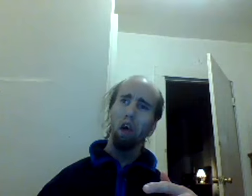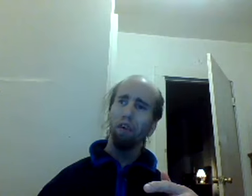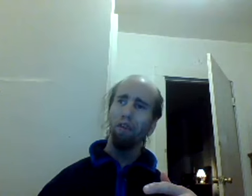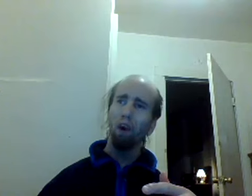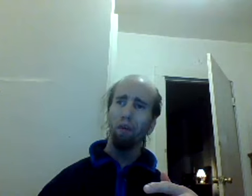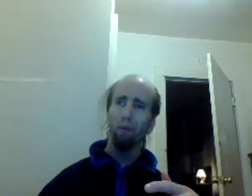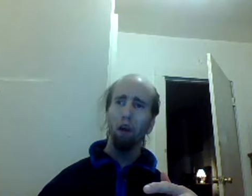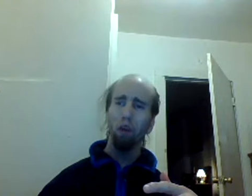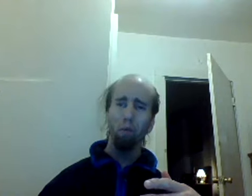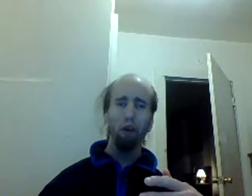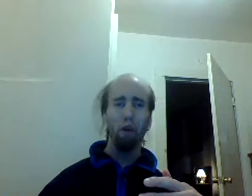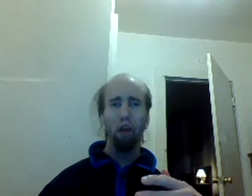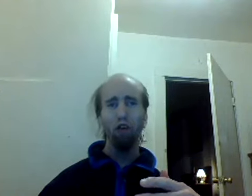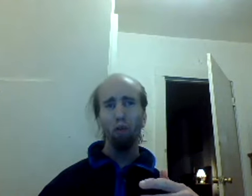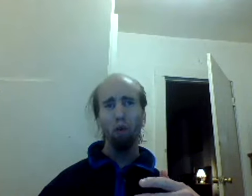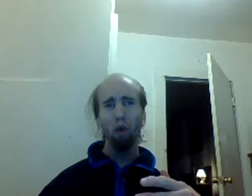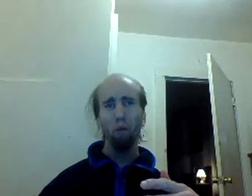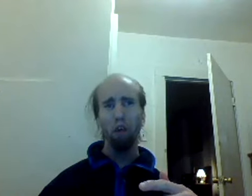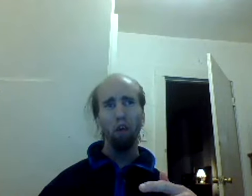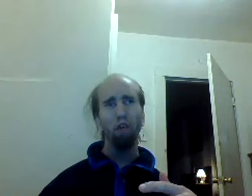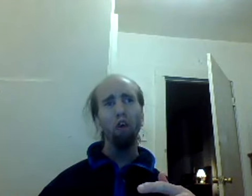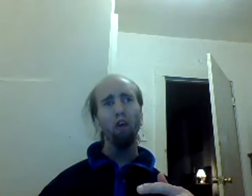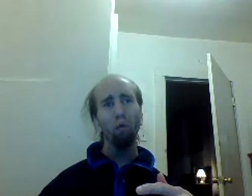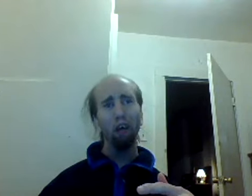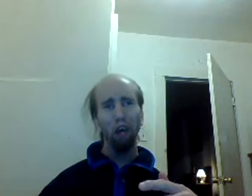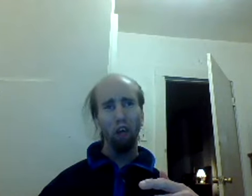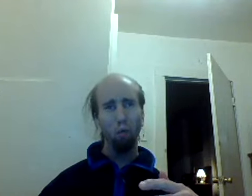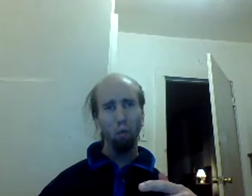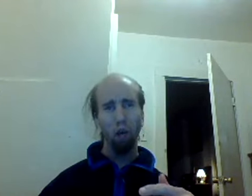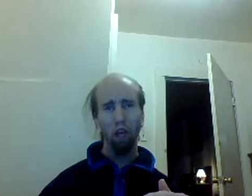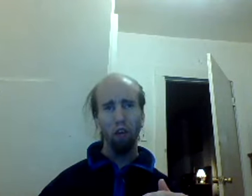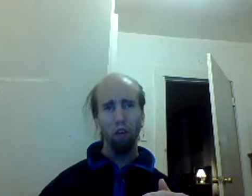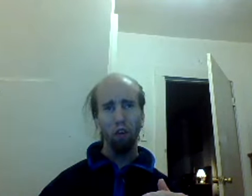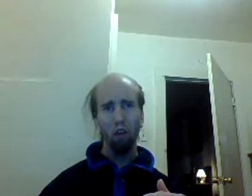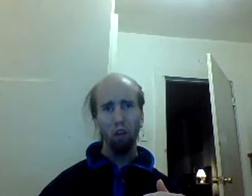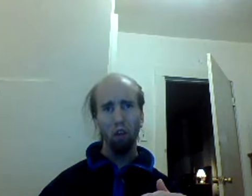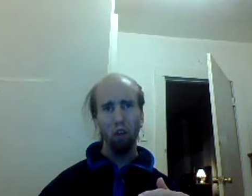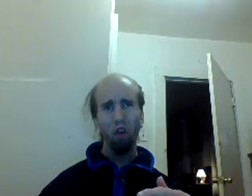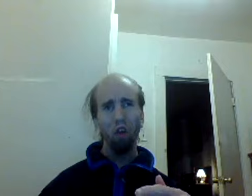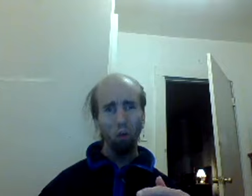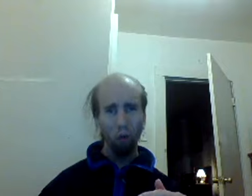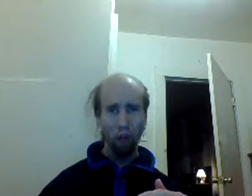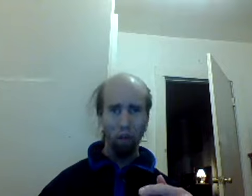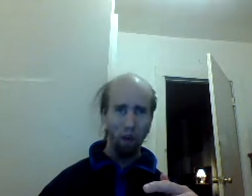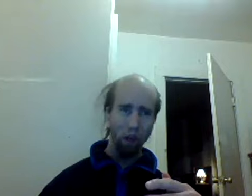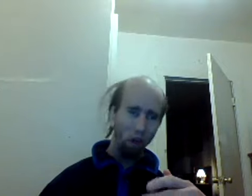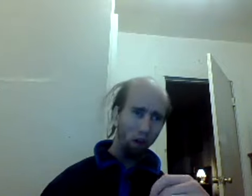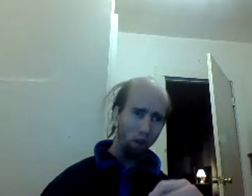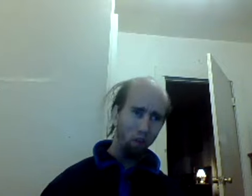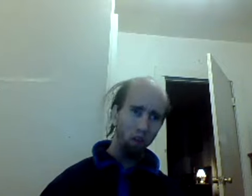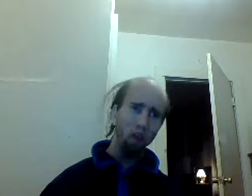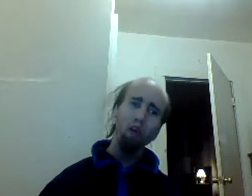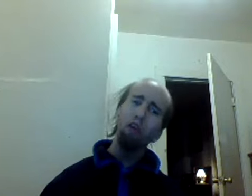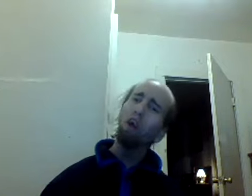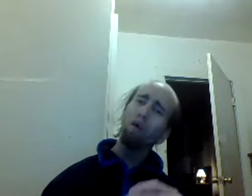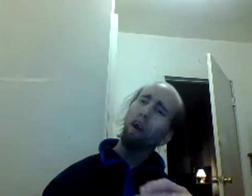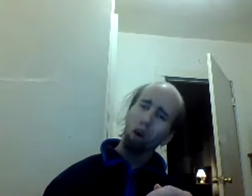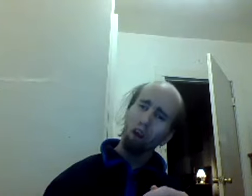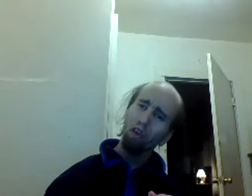as far as what it really truly means to be a great great great artist see a great